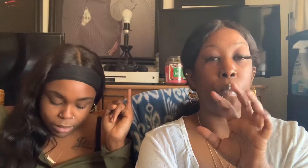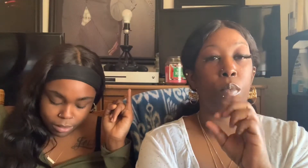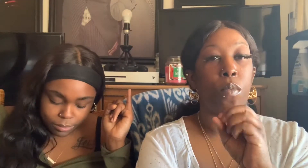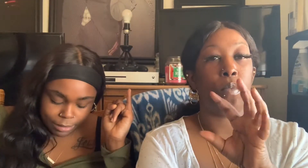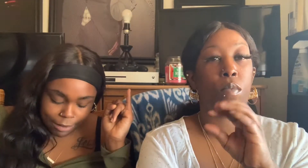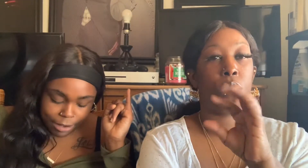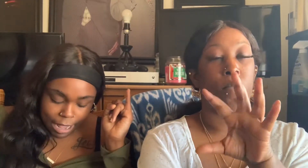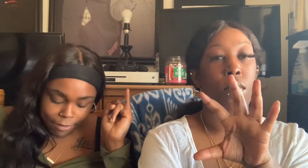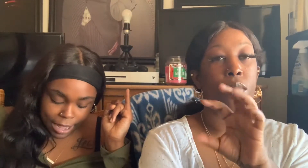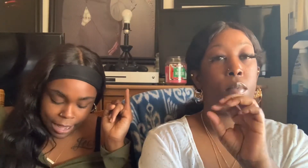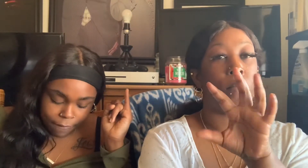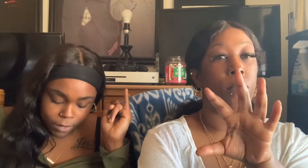Never have I ever.